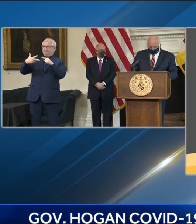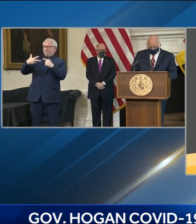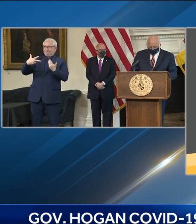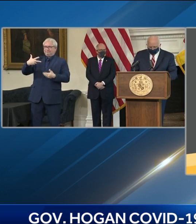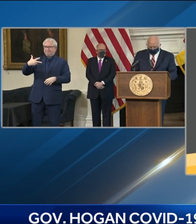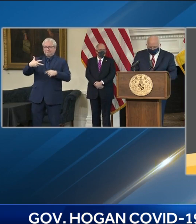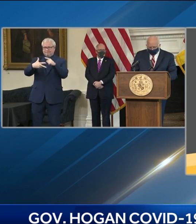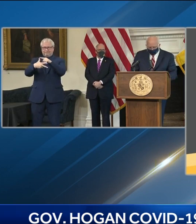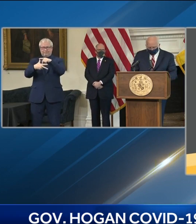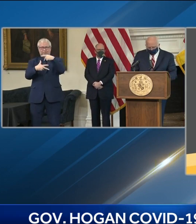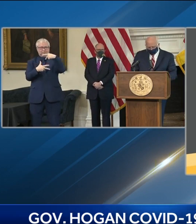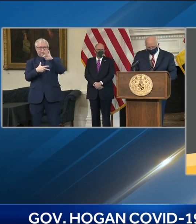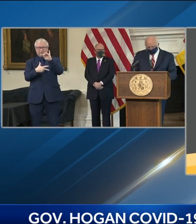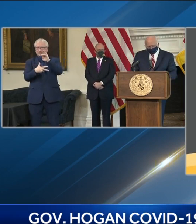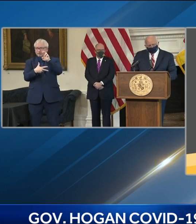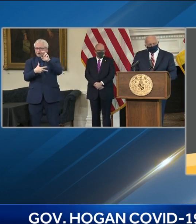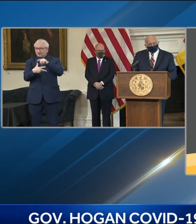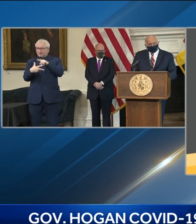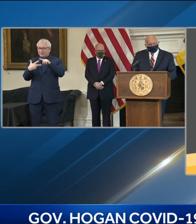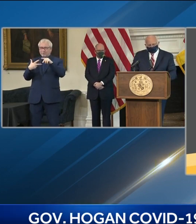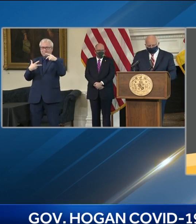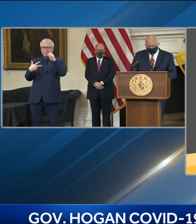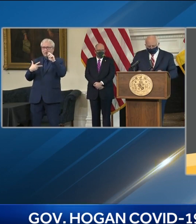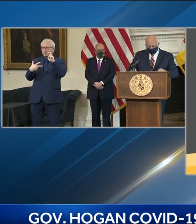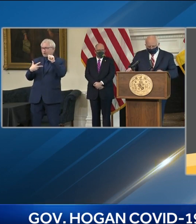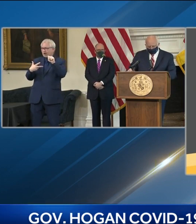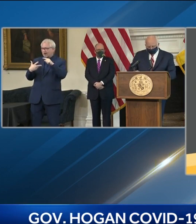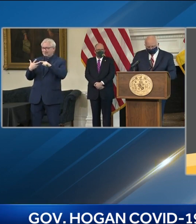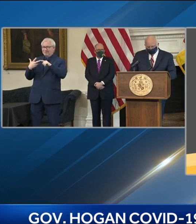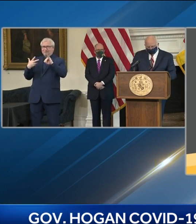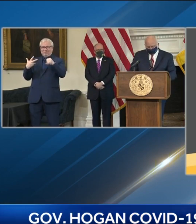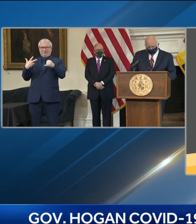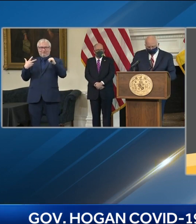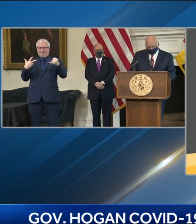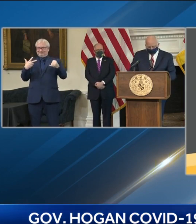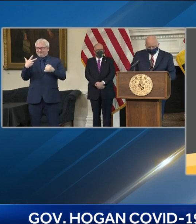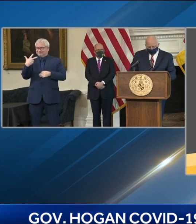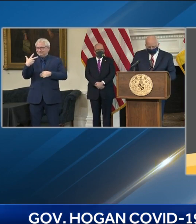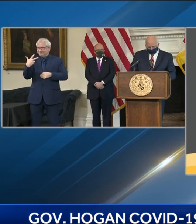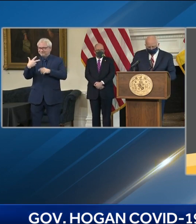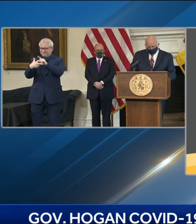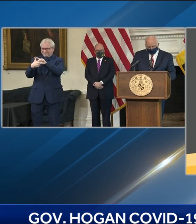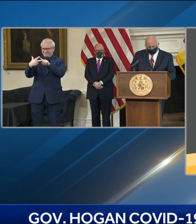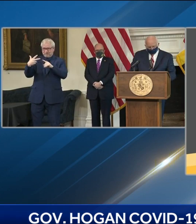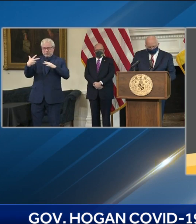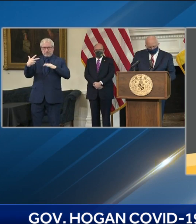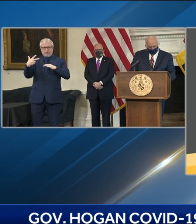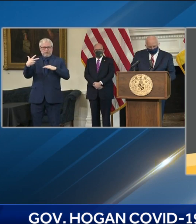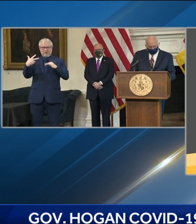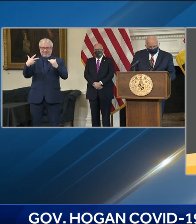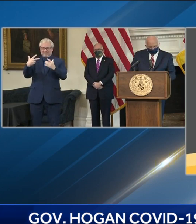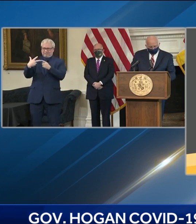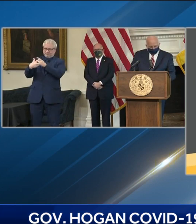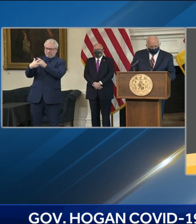are highly effective in preventing serious disease, hospitalization, and death.